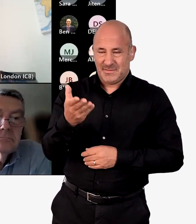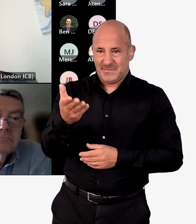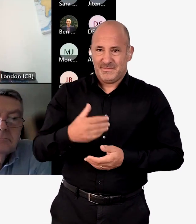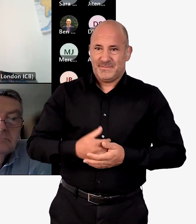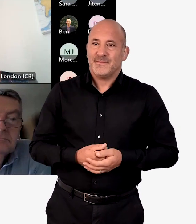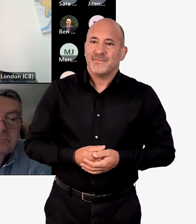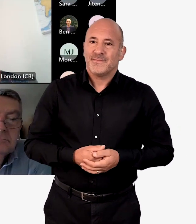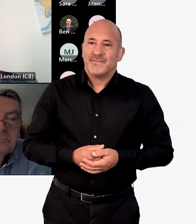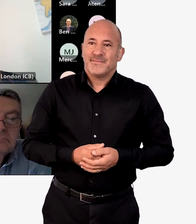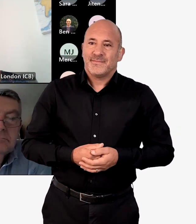she'd accepted, Reid.